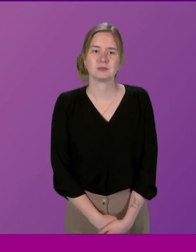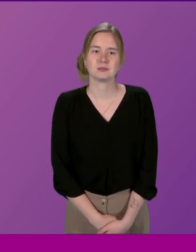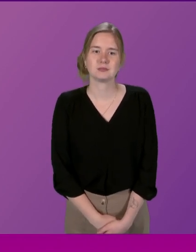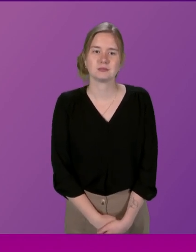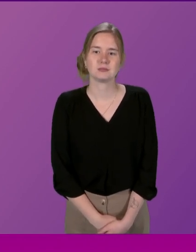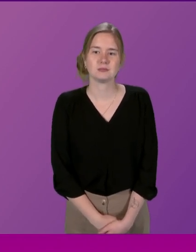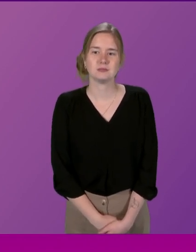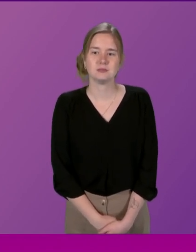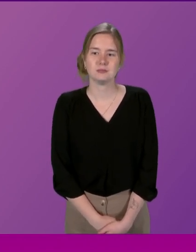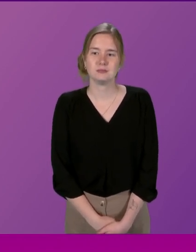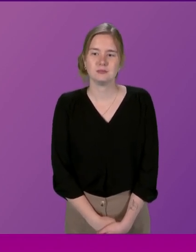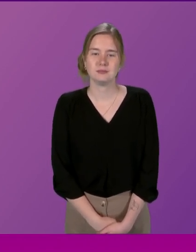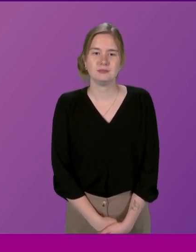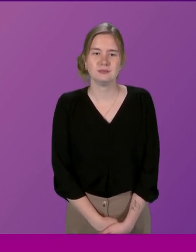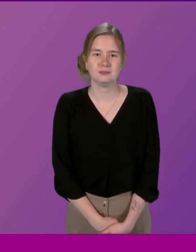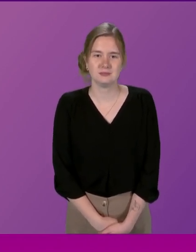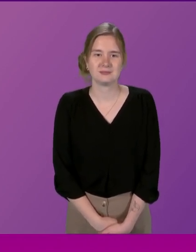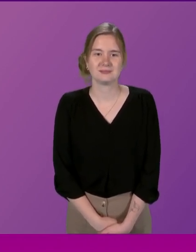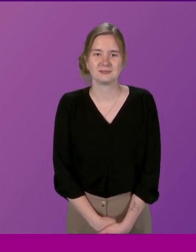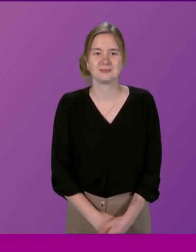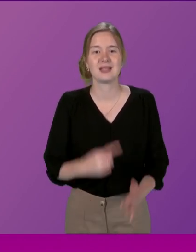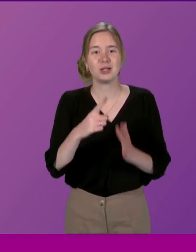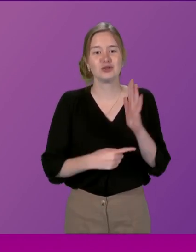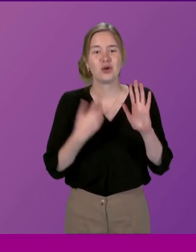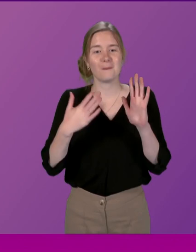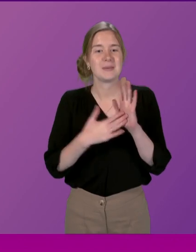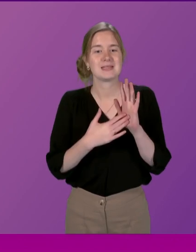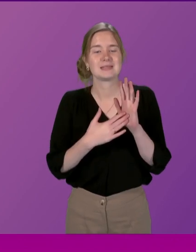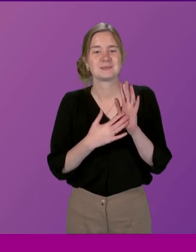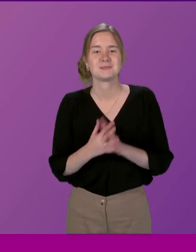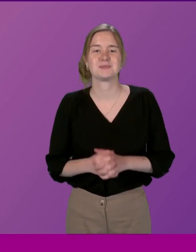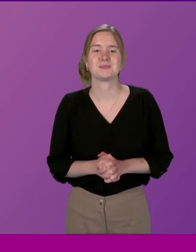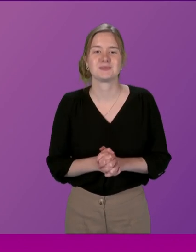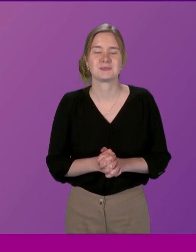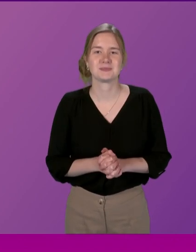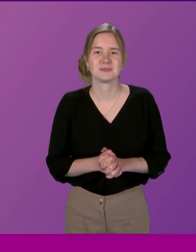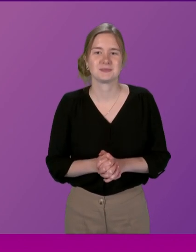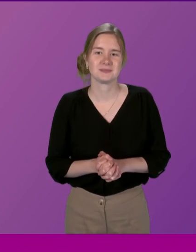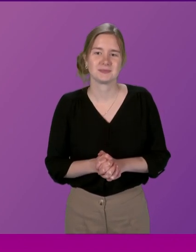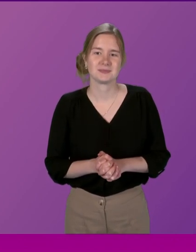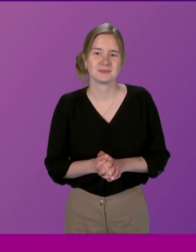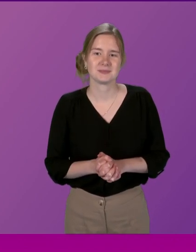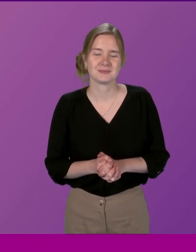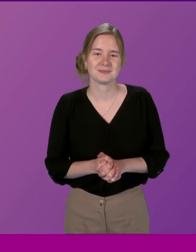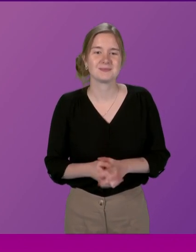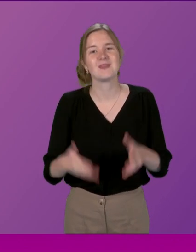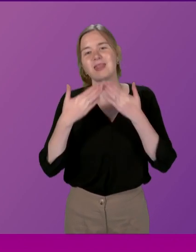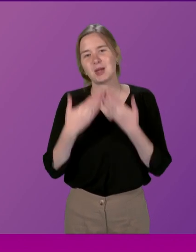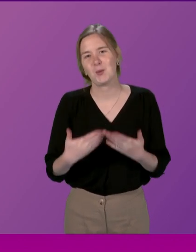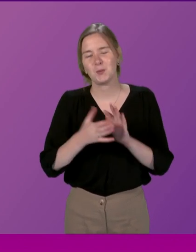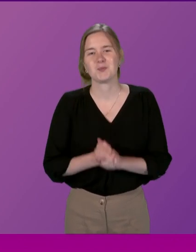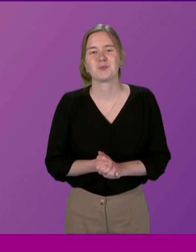and we now move to the open debate and I call John Mason to be followed by Edward Mynton Mr Mason thank you very much